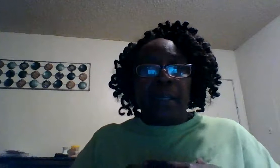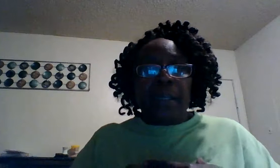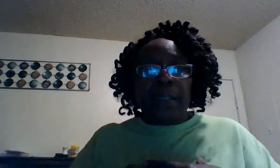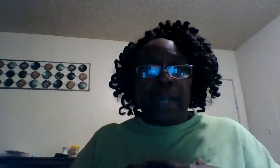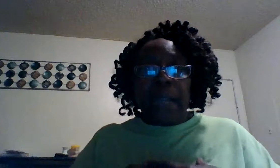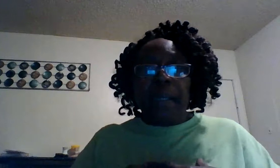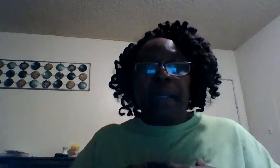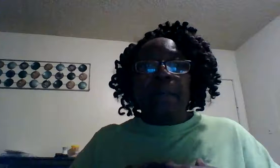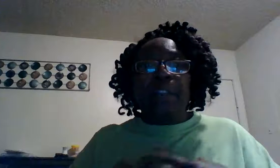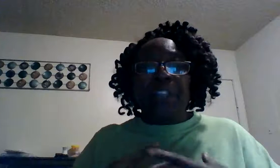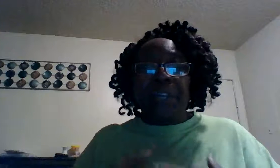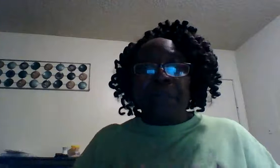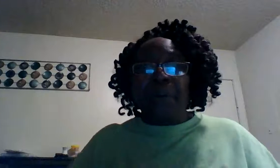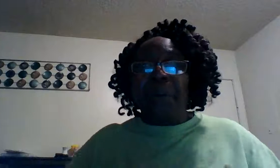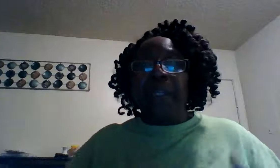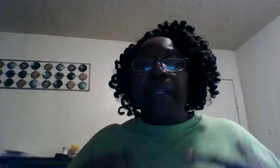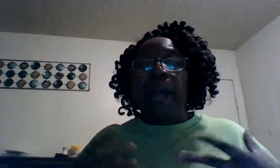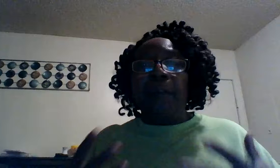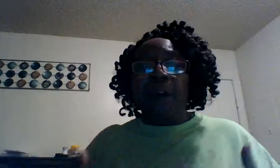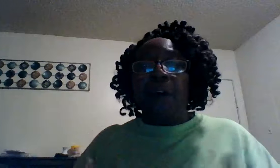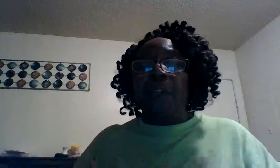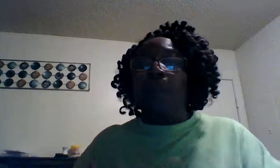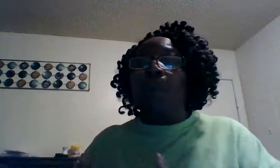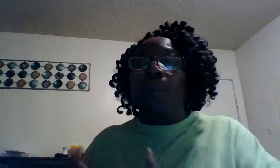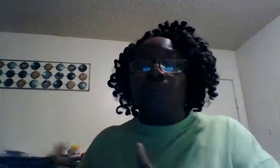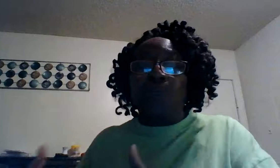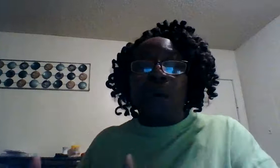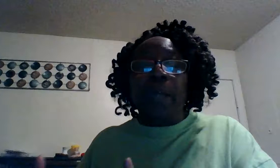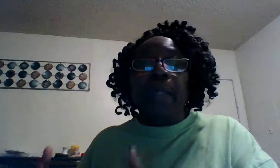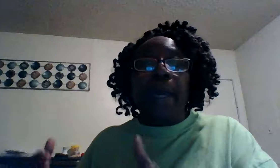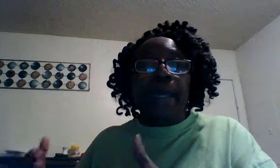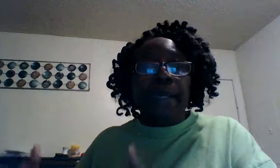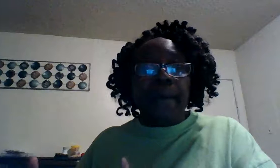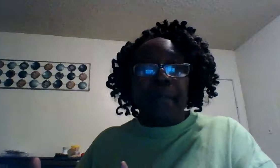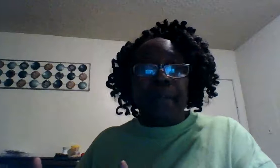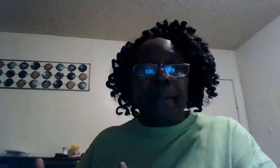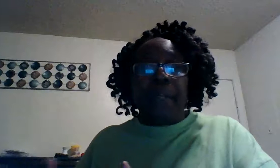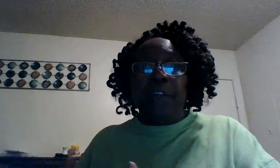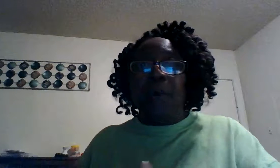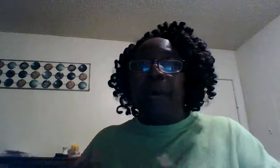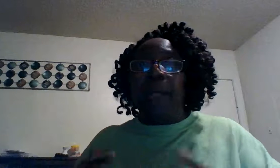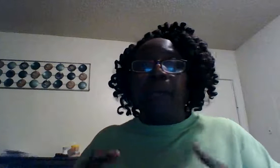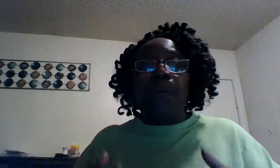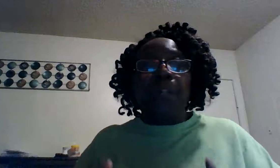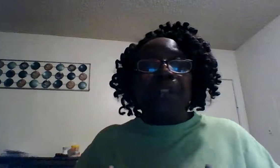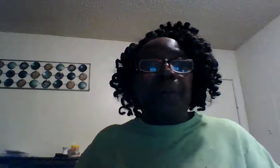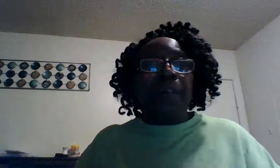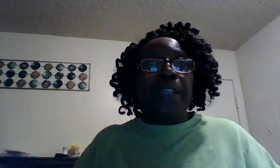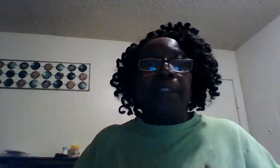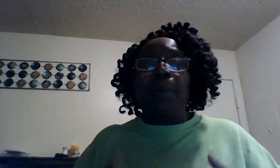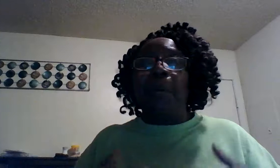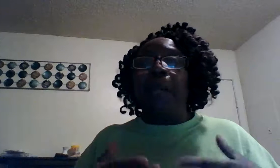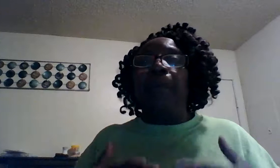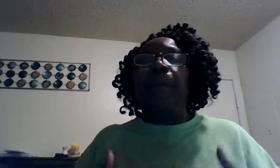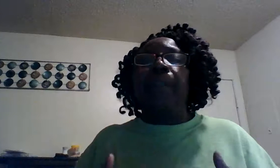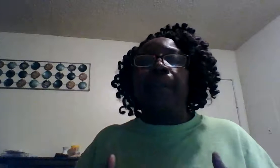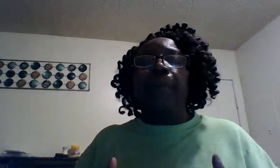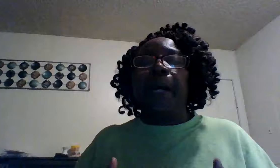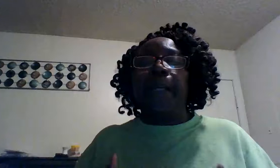that love will shed abroad in our hearts towards one another no matter what your face no matter what nobody